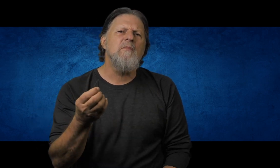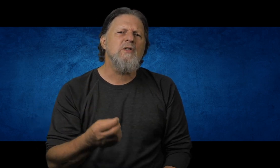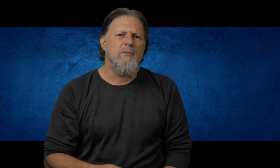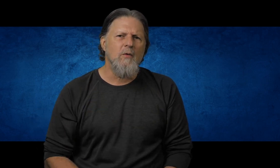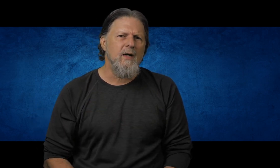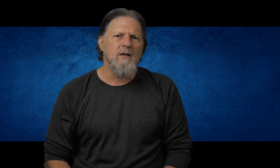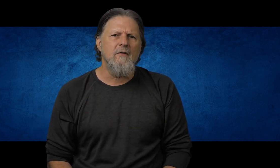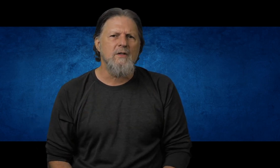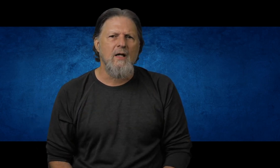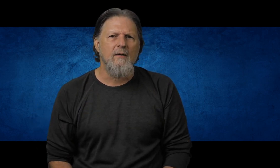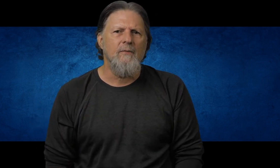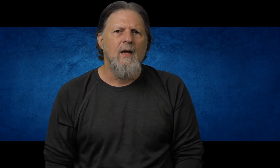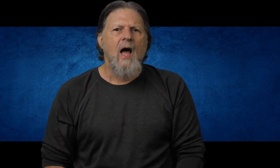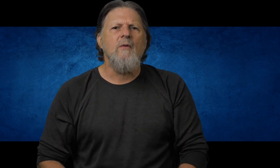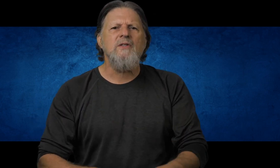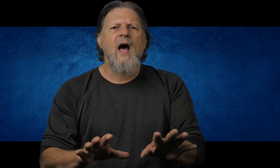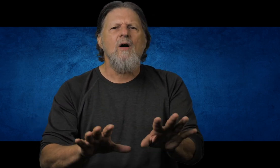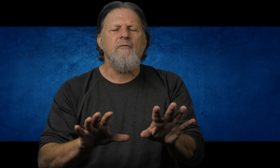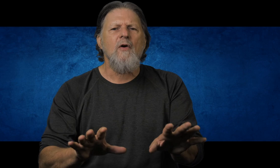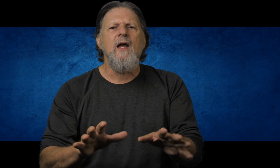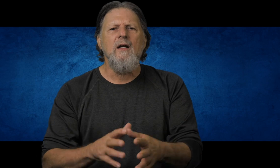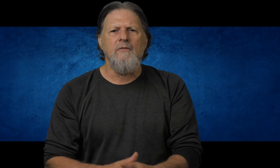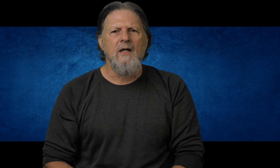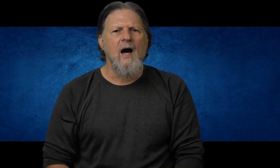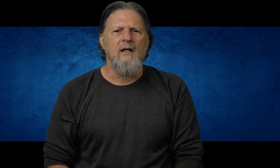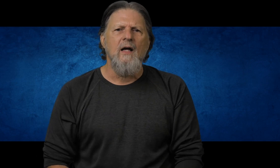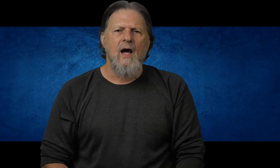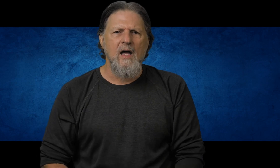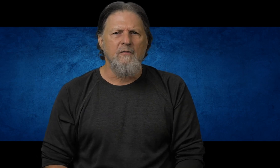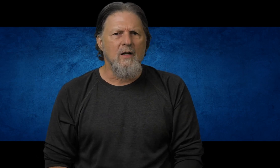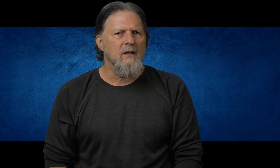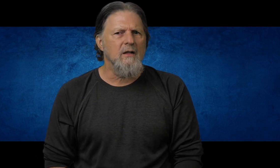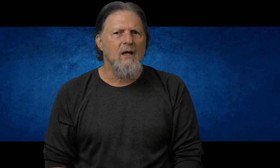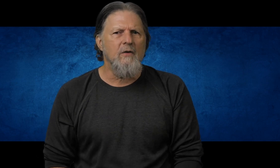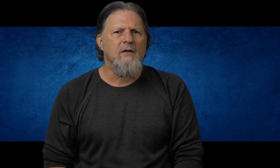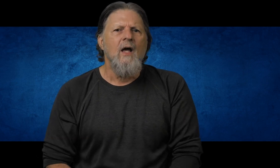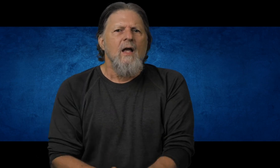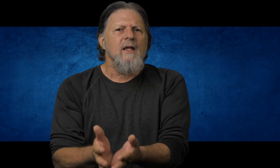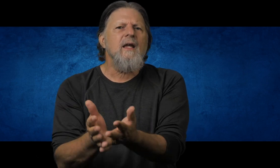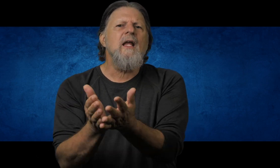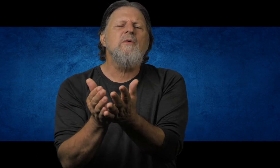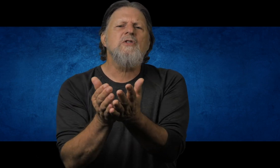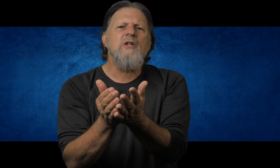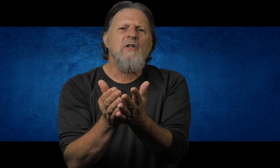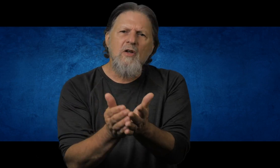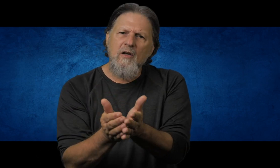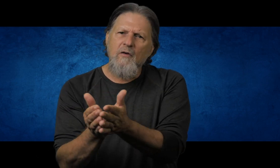miserable way to live, isn't it? I was now afraid of the God I had fallen in love with, thinking He was just looking for